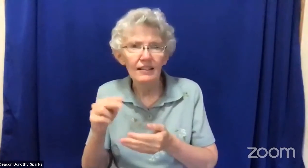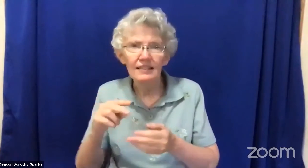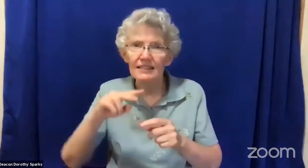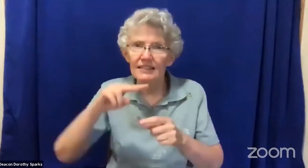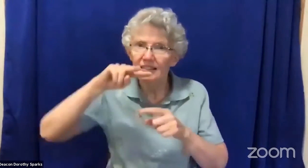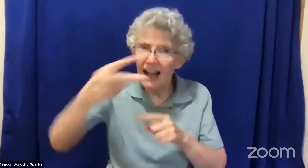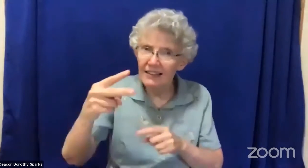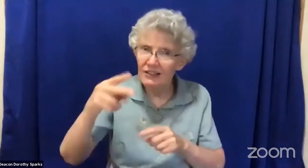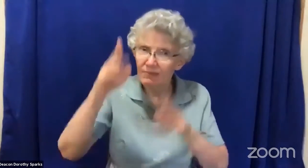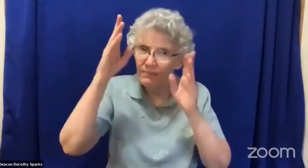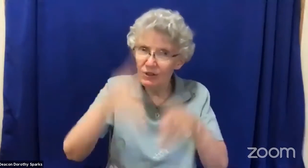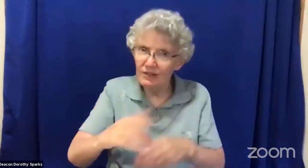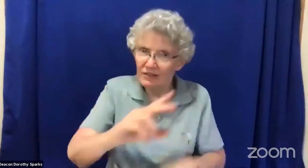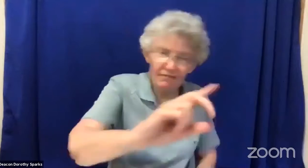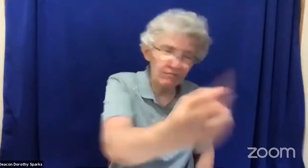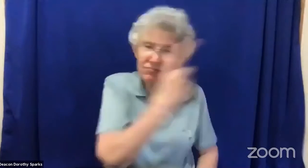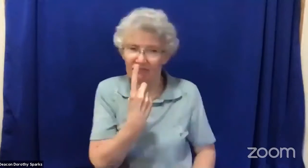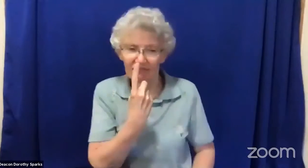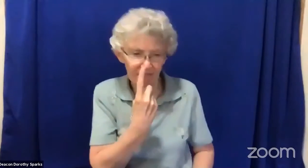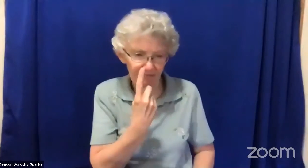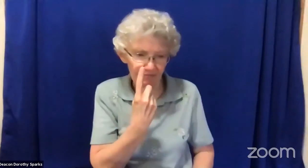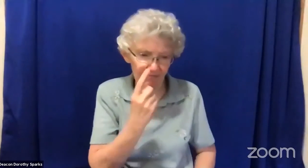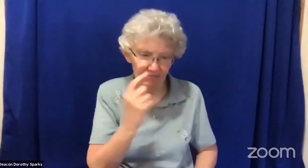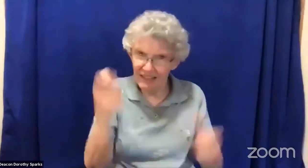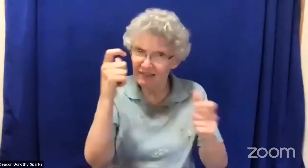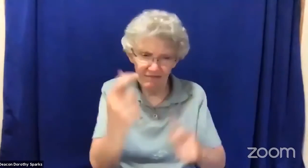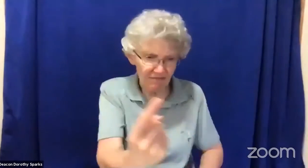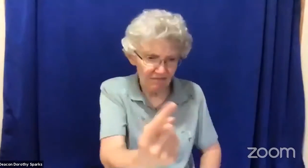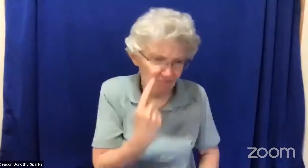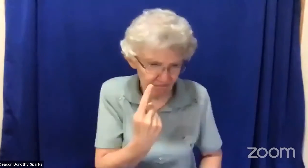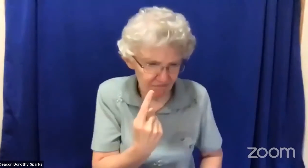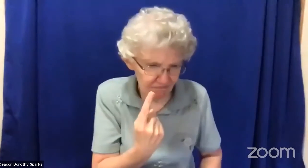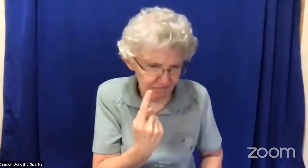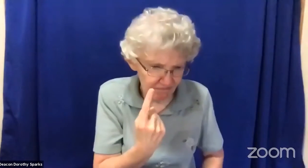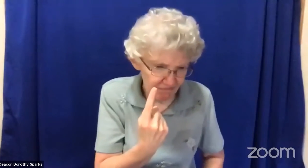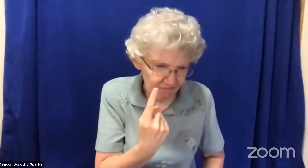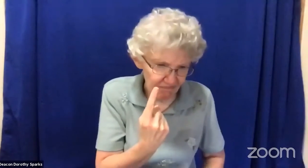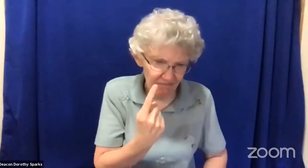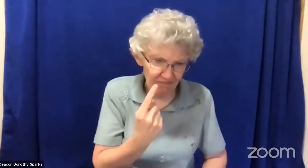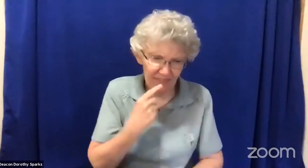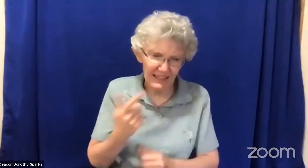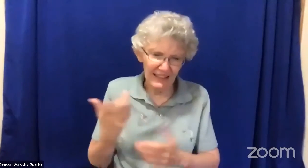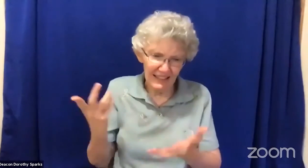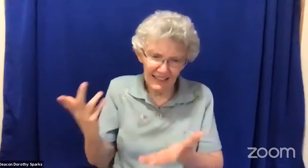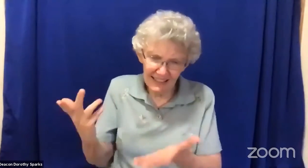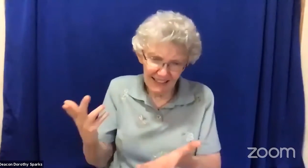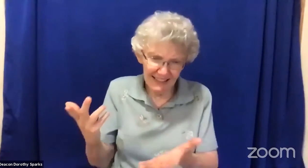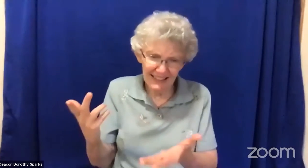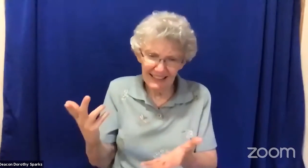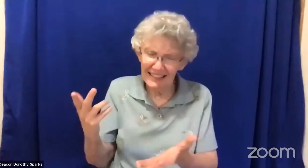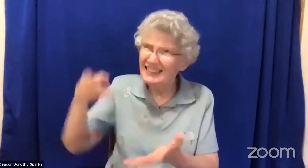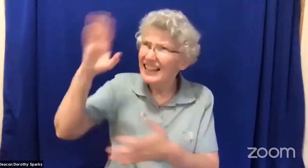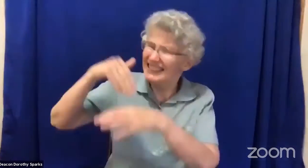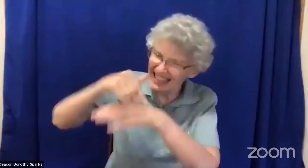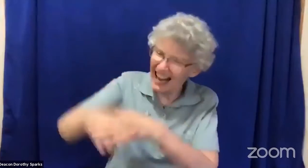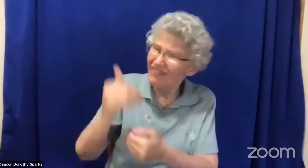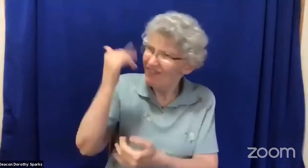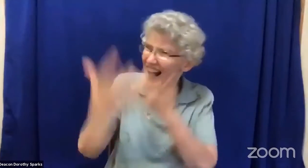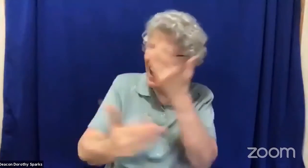who escaped to tell you that servant was still speaking when a second one came running up and